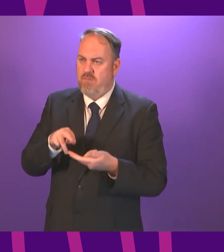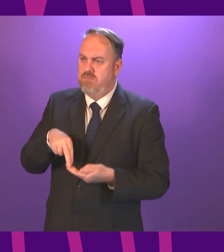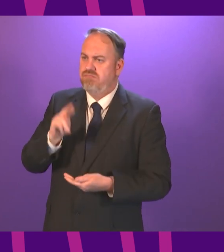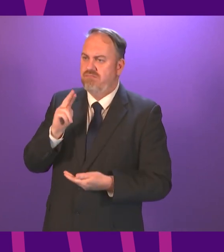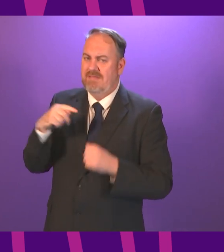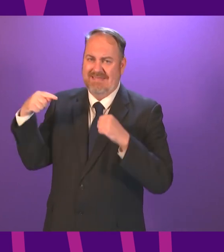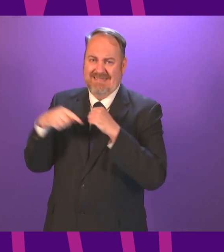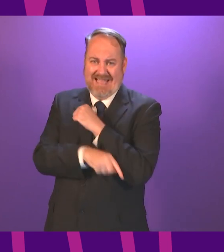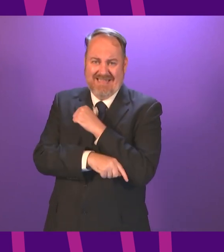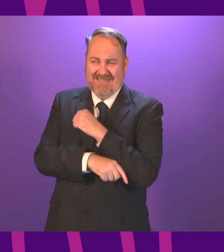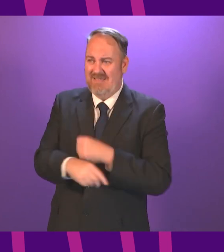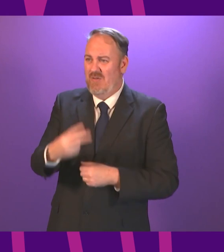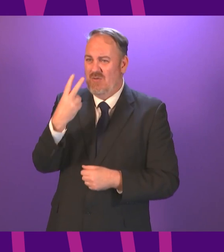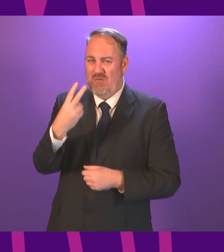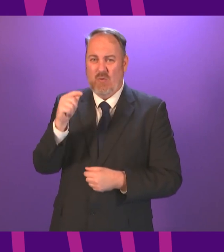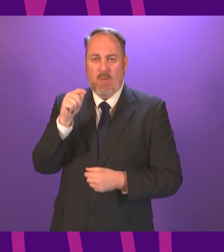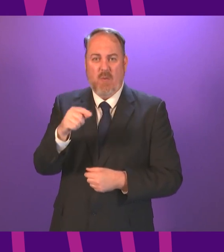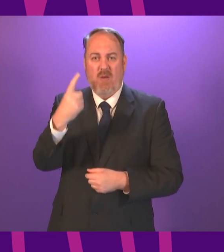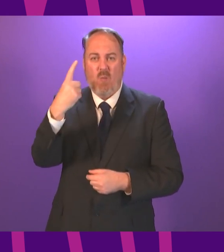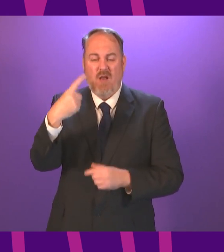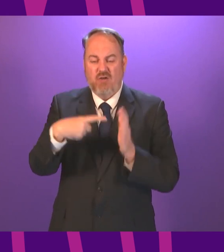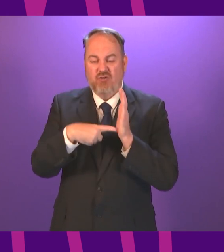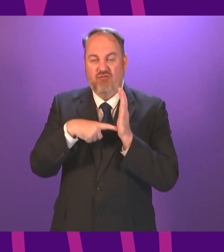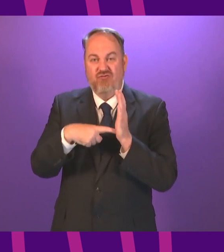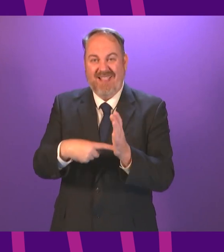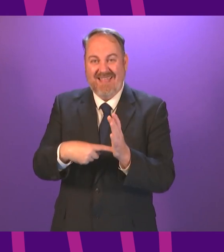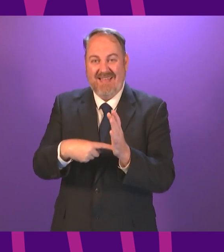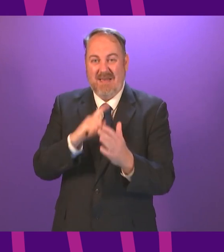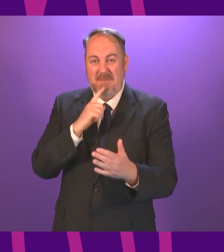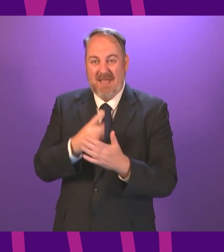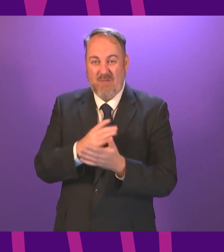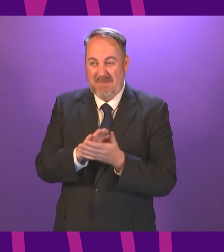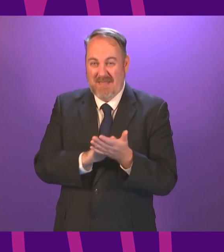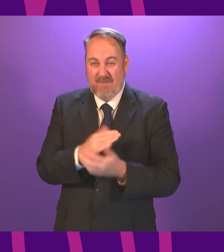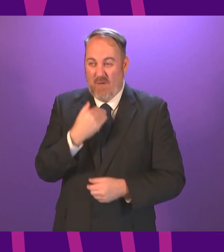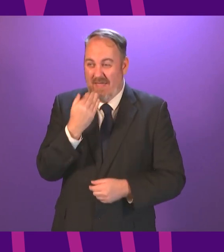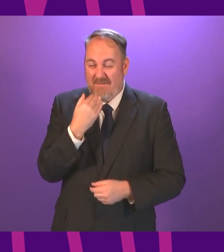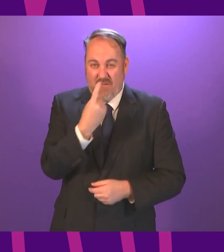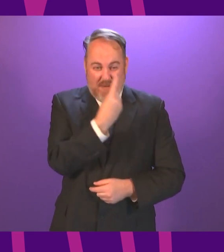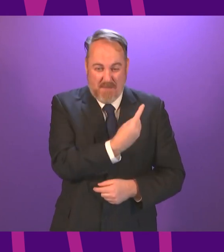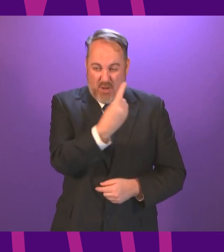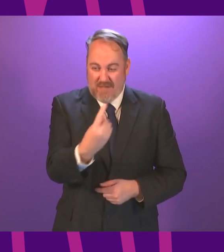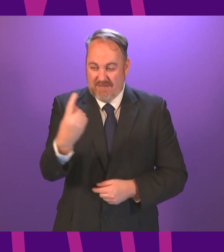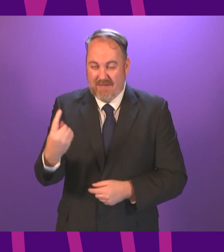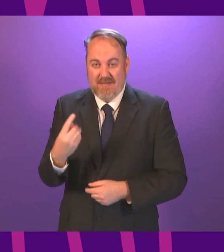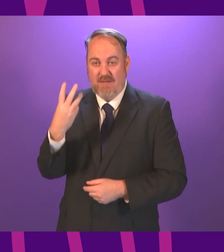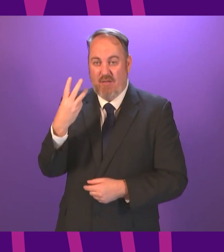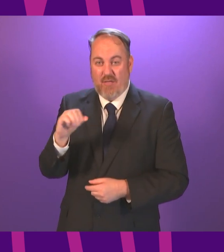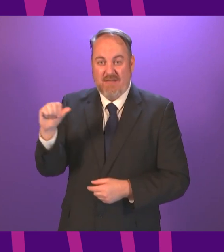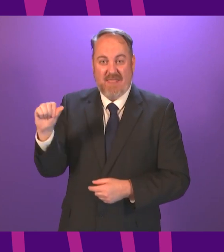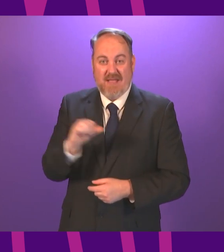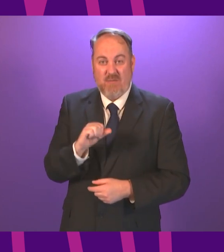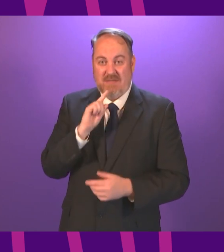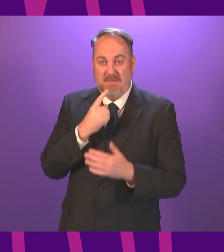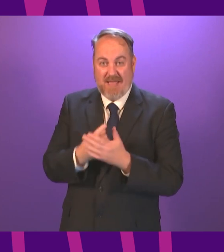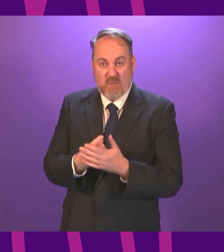to the level of some £2.1 trillion or £30,000 per head that is not unmanageable but we cannot keep